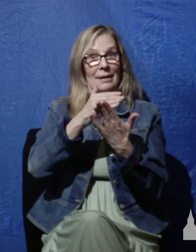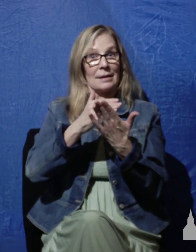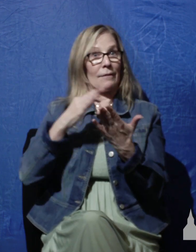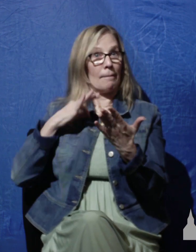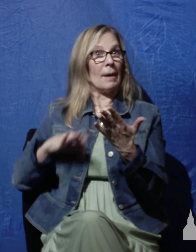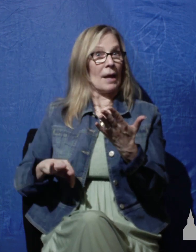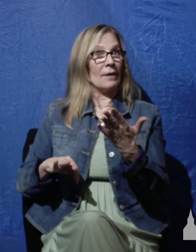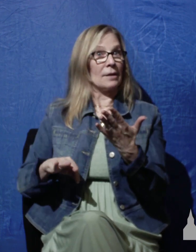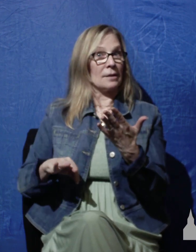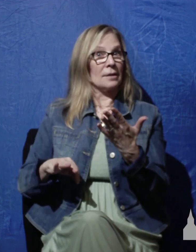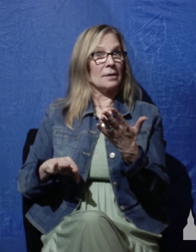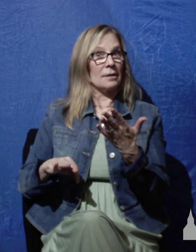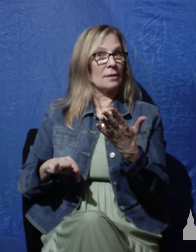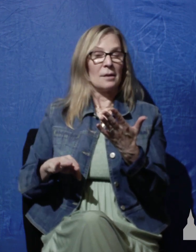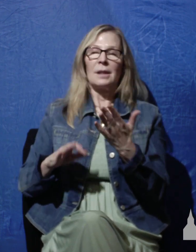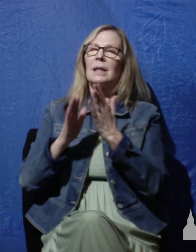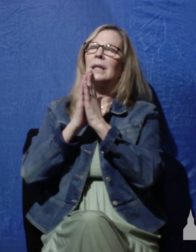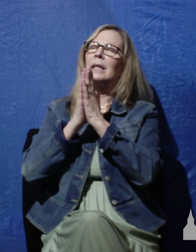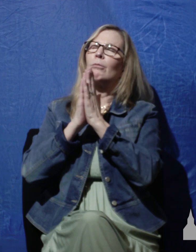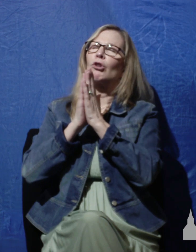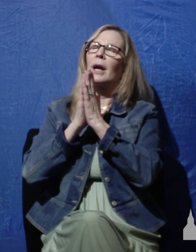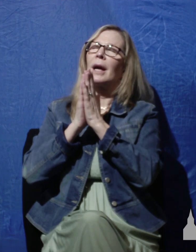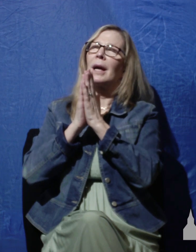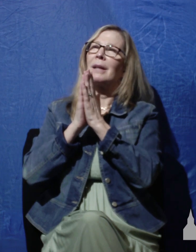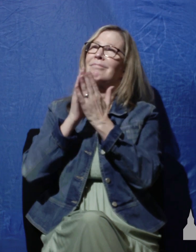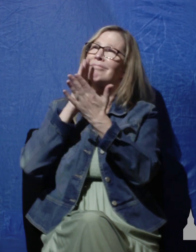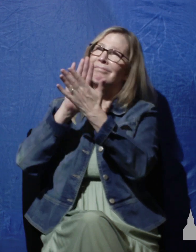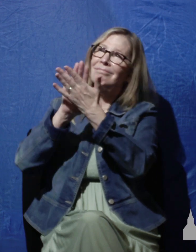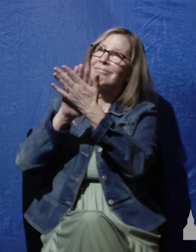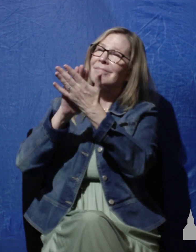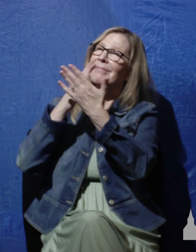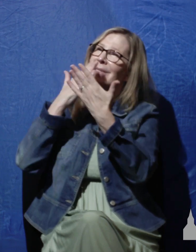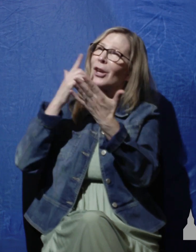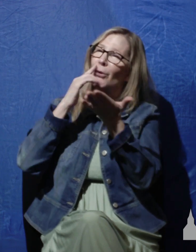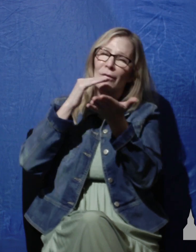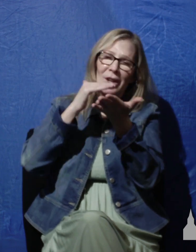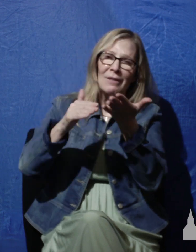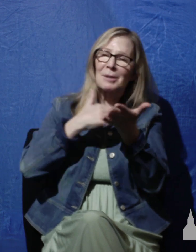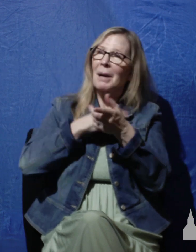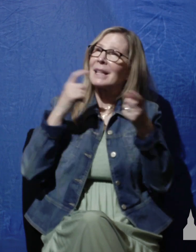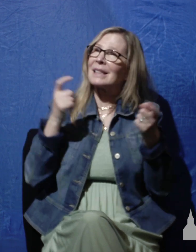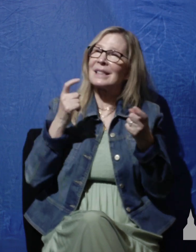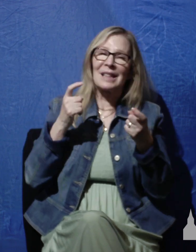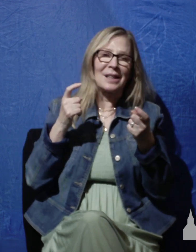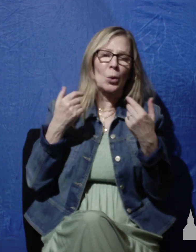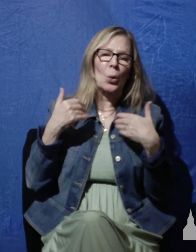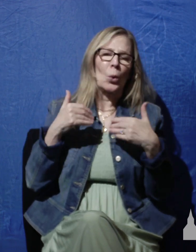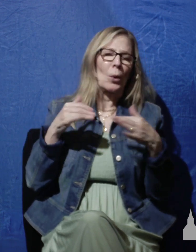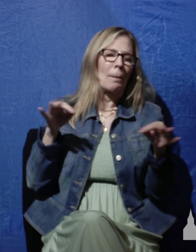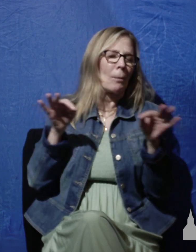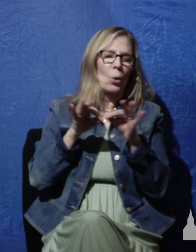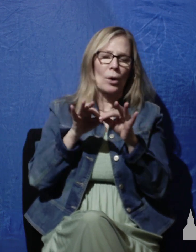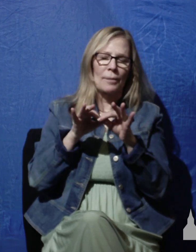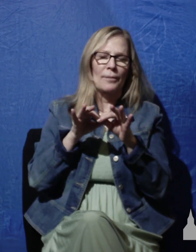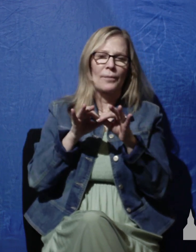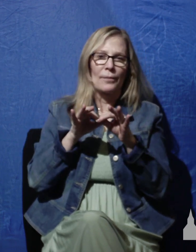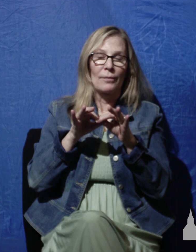that David gives he praised God he praised him for the blessings of forgiveness of his sins because there's nothing more important than that so are you